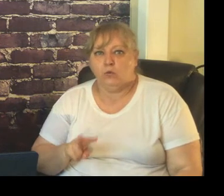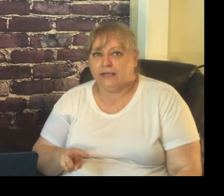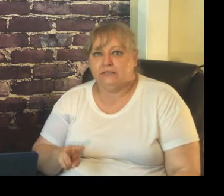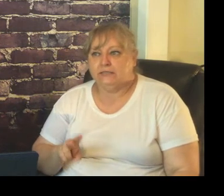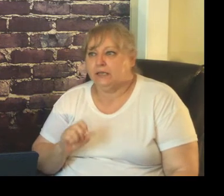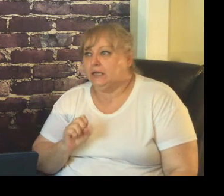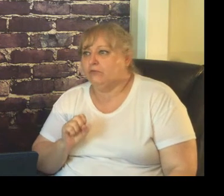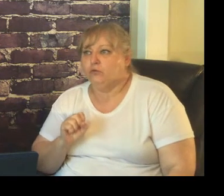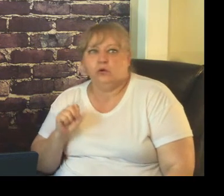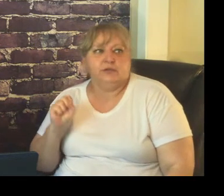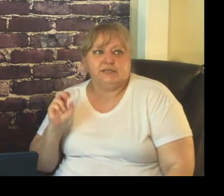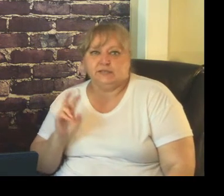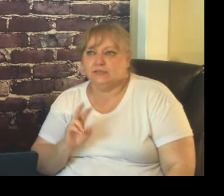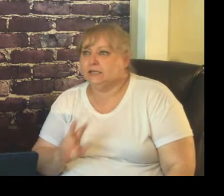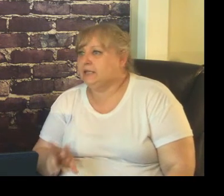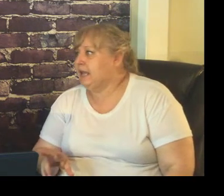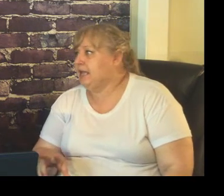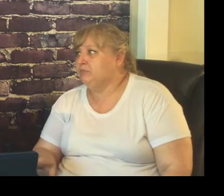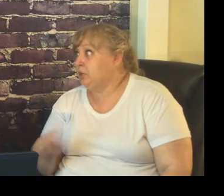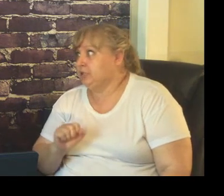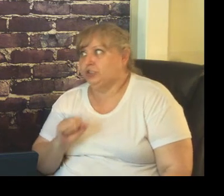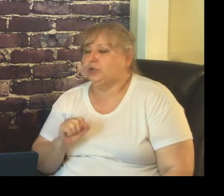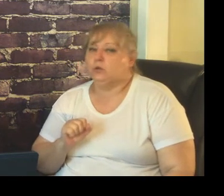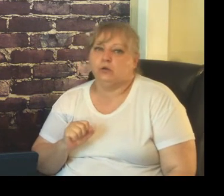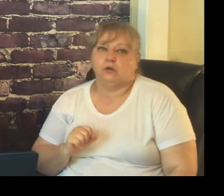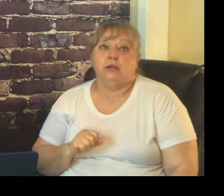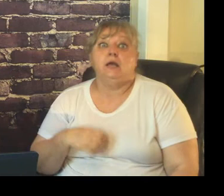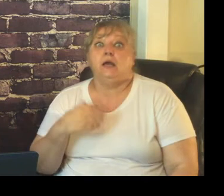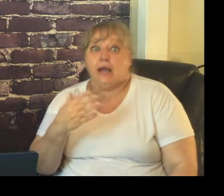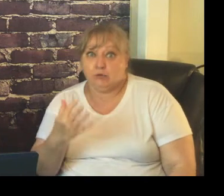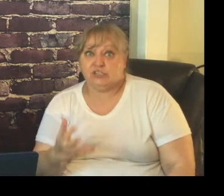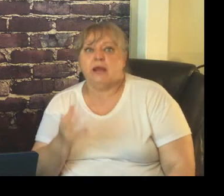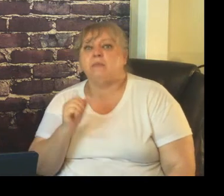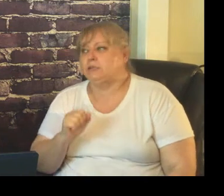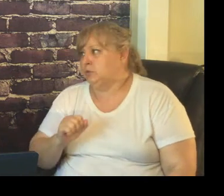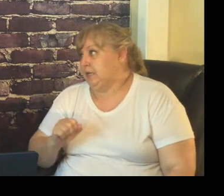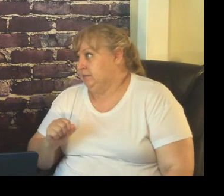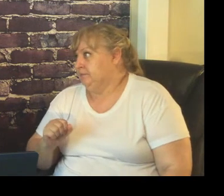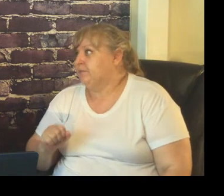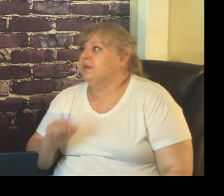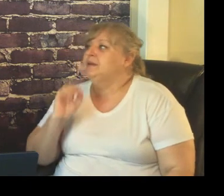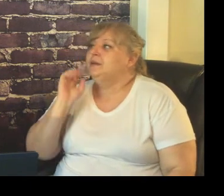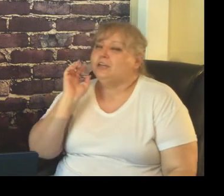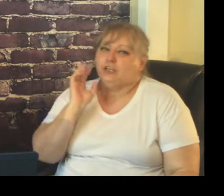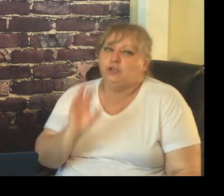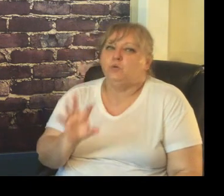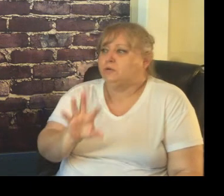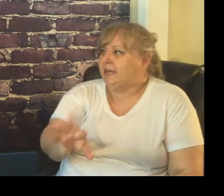went for the Sunday brunch or how is grandma doing you will get